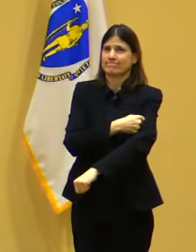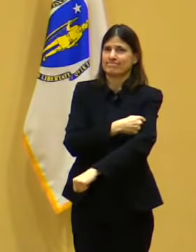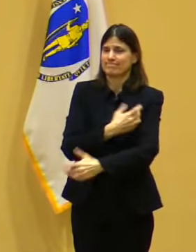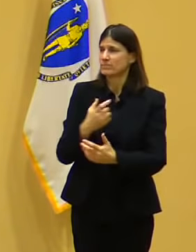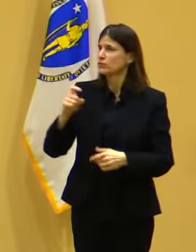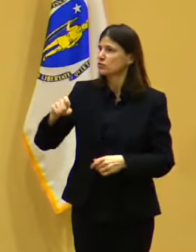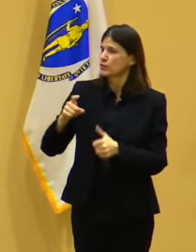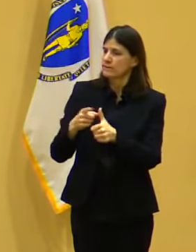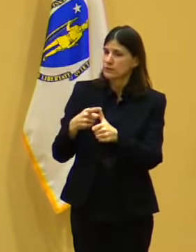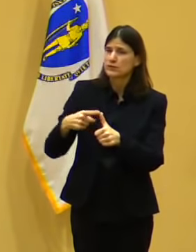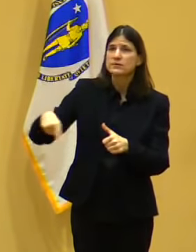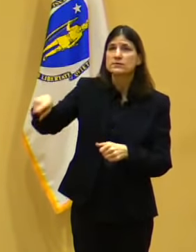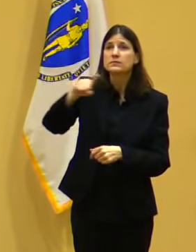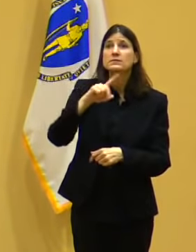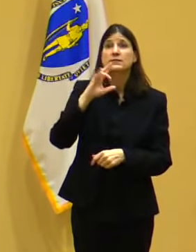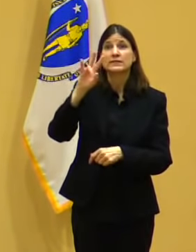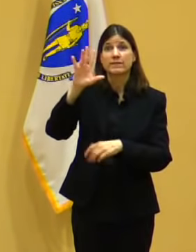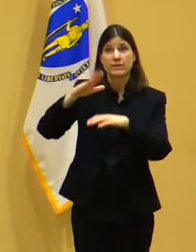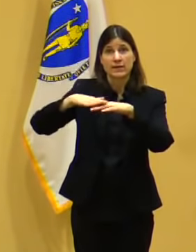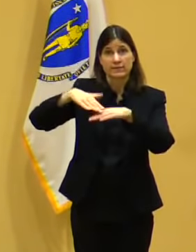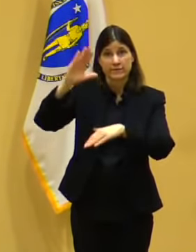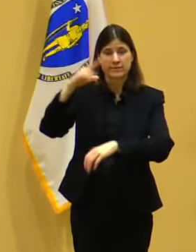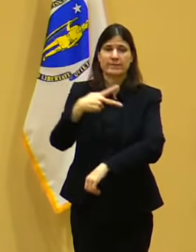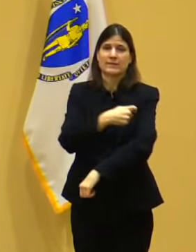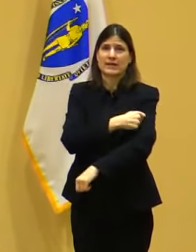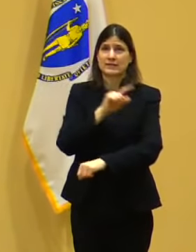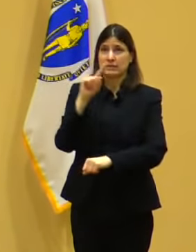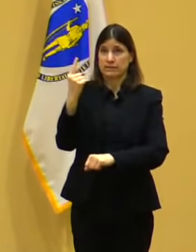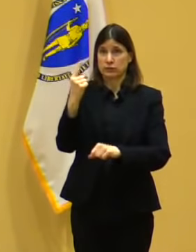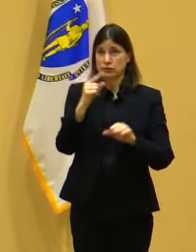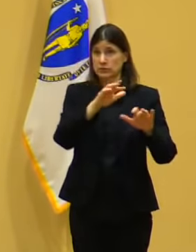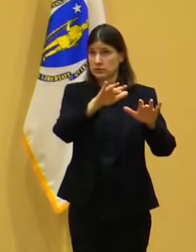vaccinated and to get vaccinated early in this process.